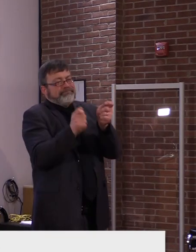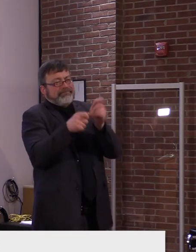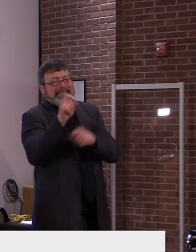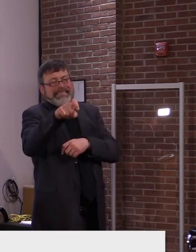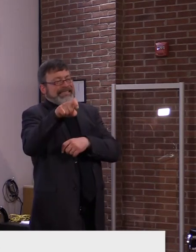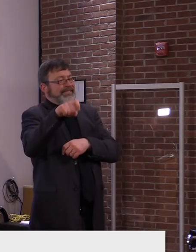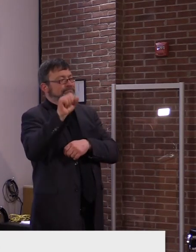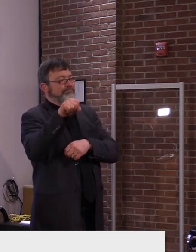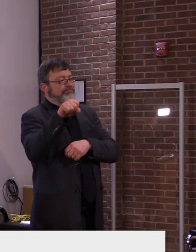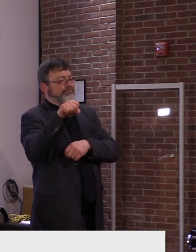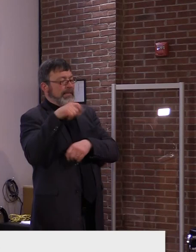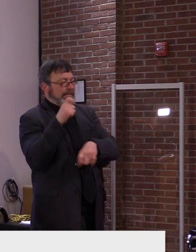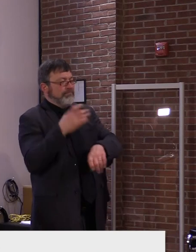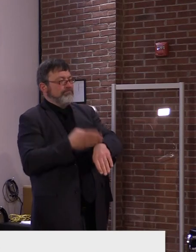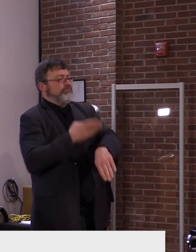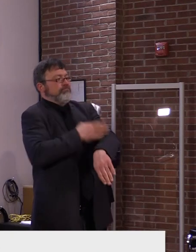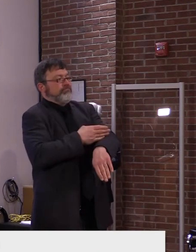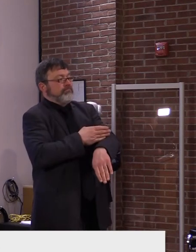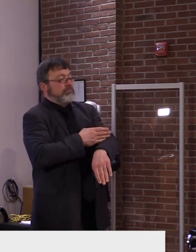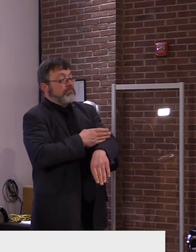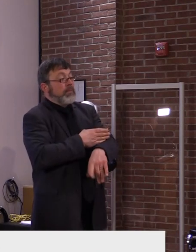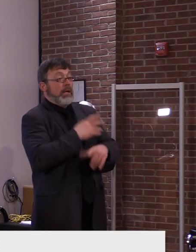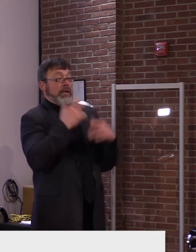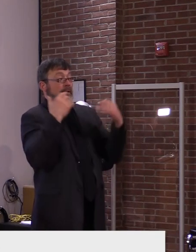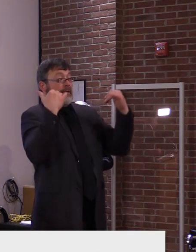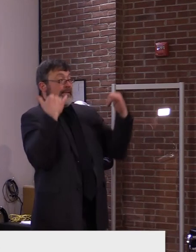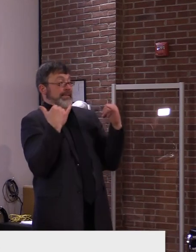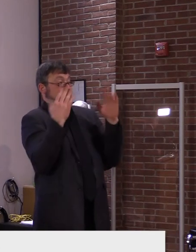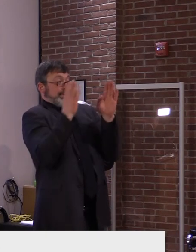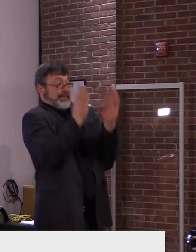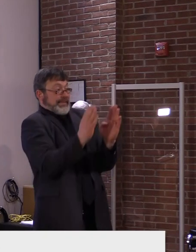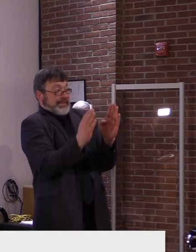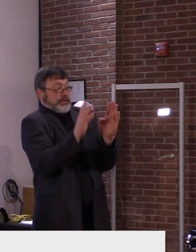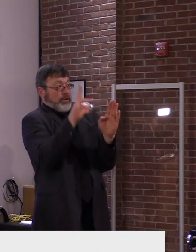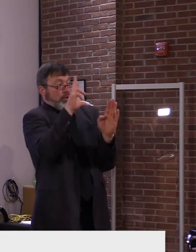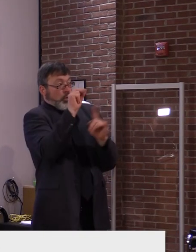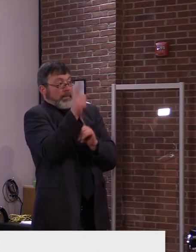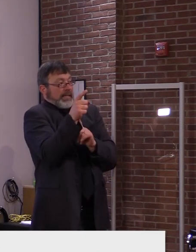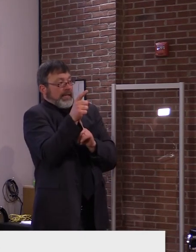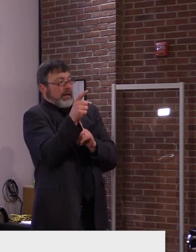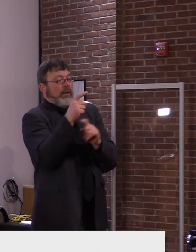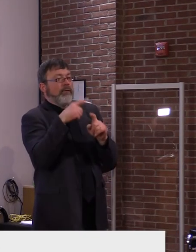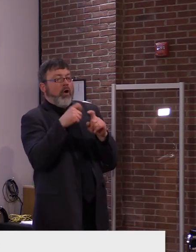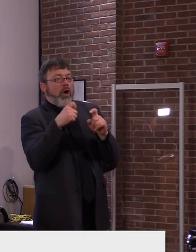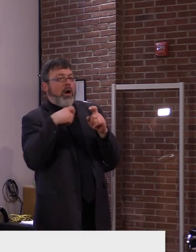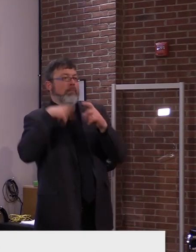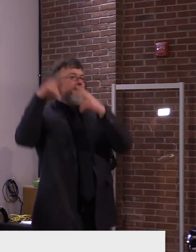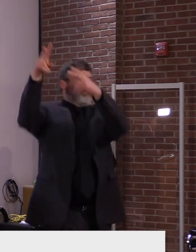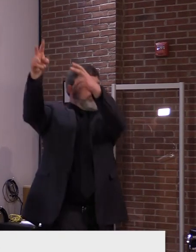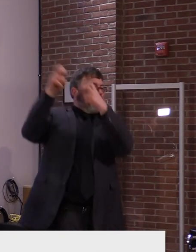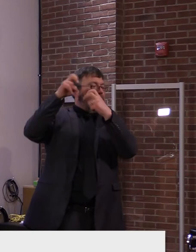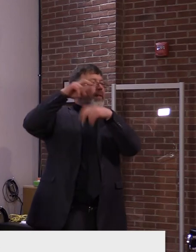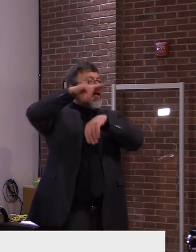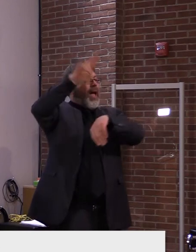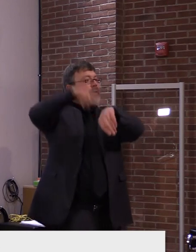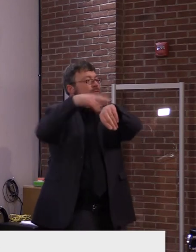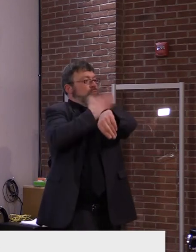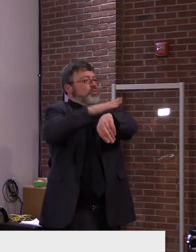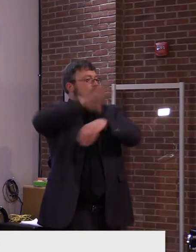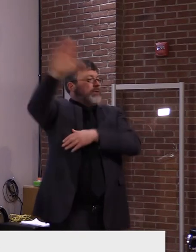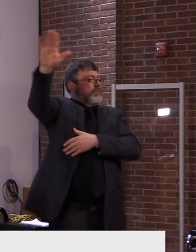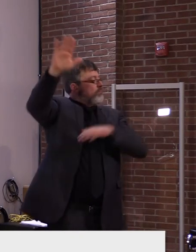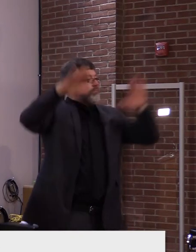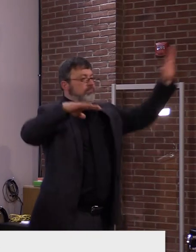Um, and once again, we don't, we don't look at, uh, student activities, uh, on a comparative basis. We look at them specifically. So there's,